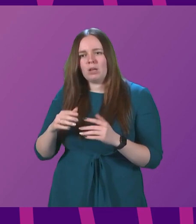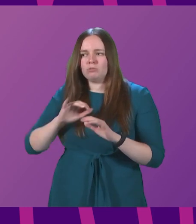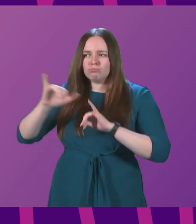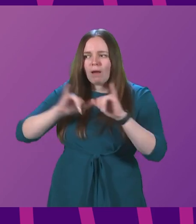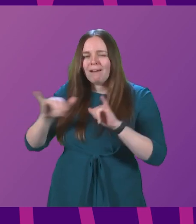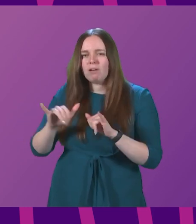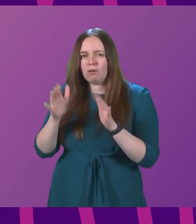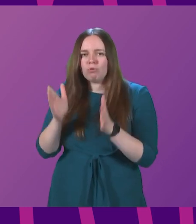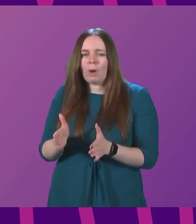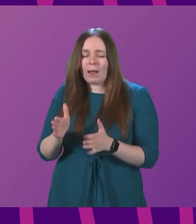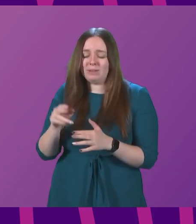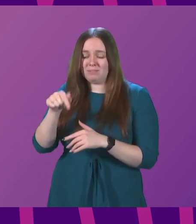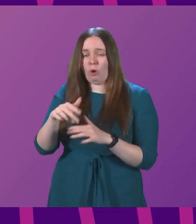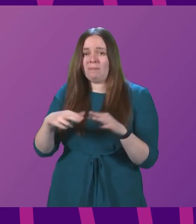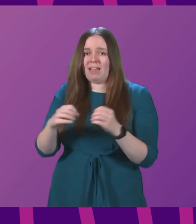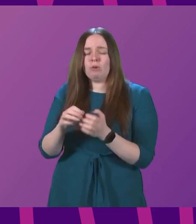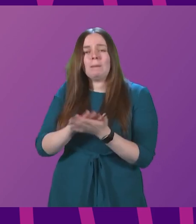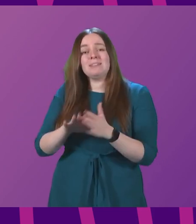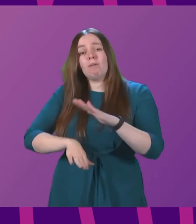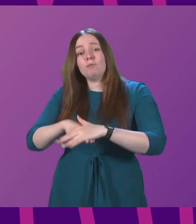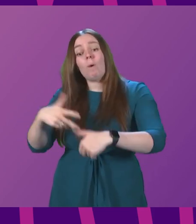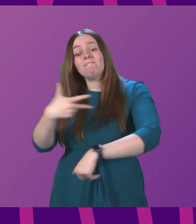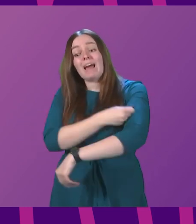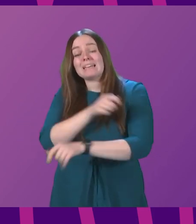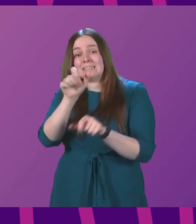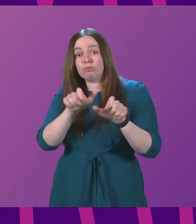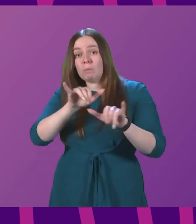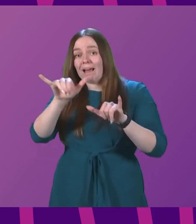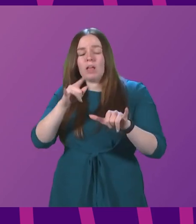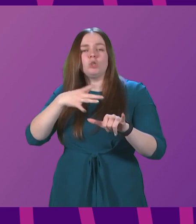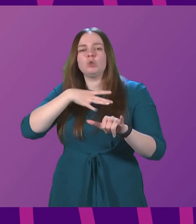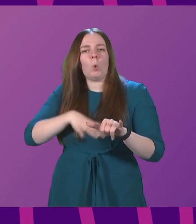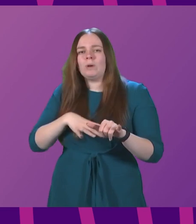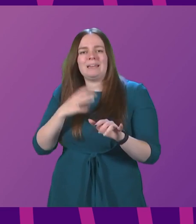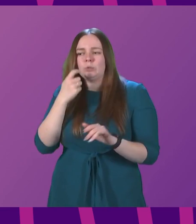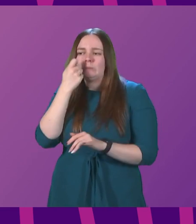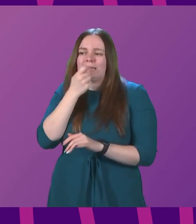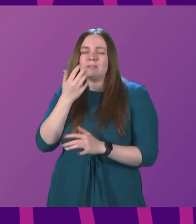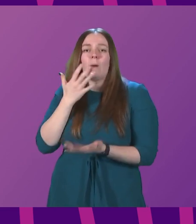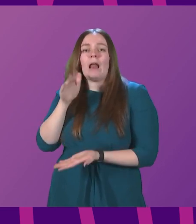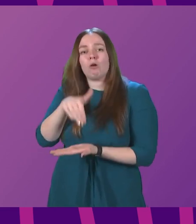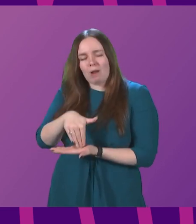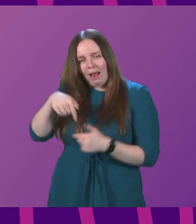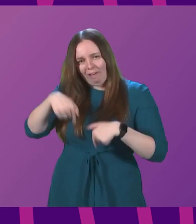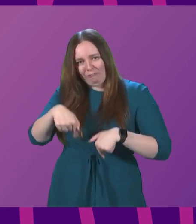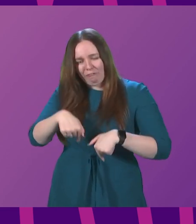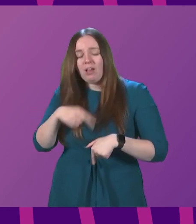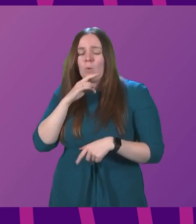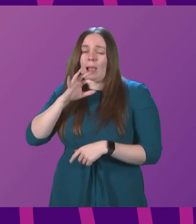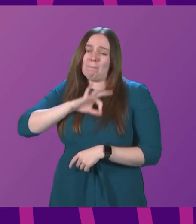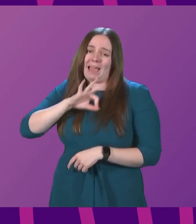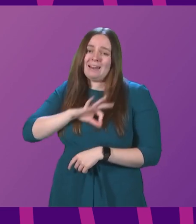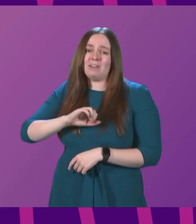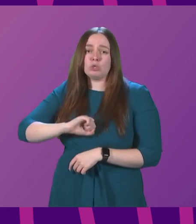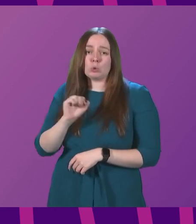means fully vaccinated travellers will no longer need to take a test on arrival here. I think that will benefit Scottish residents